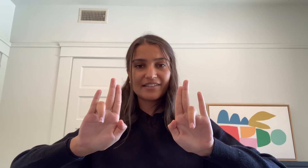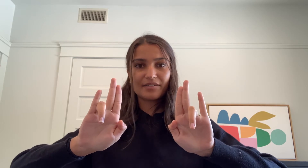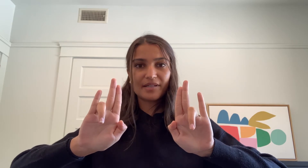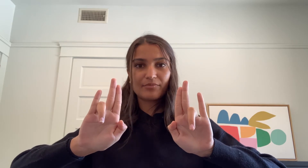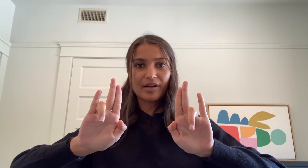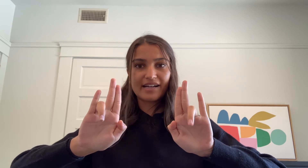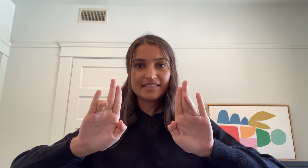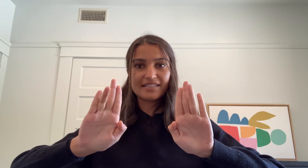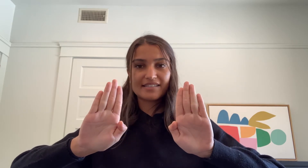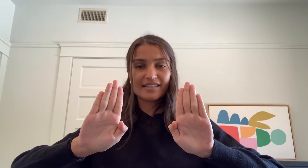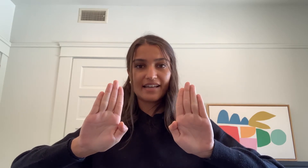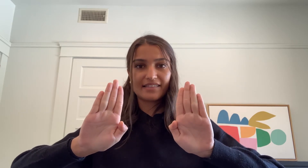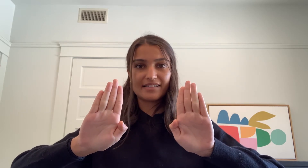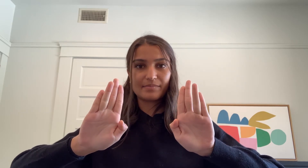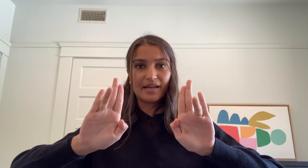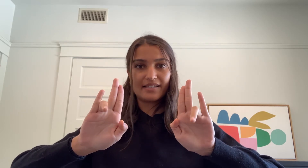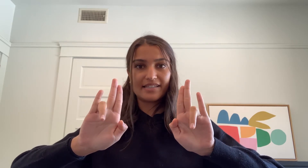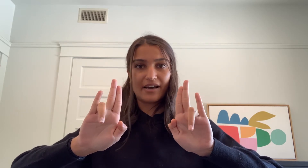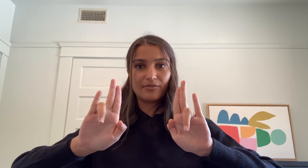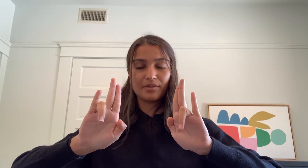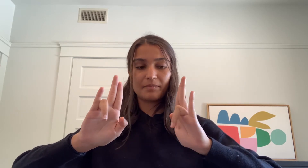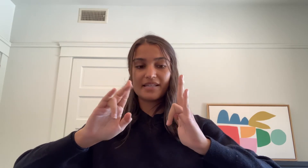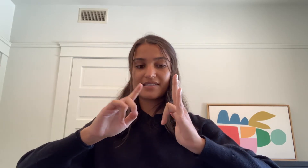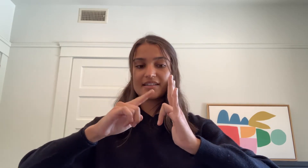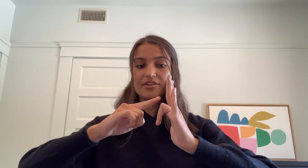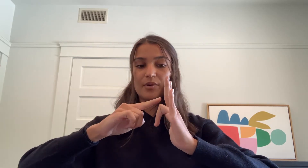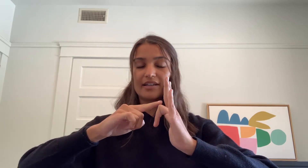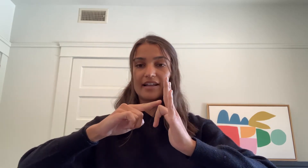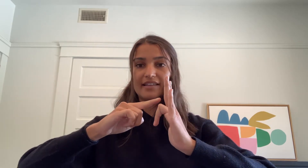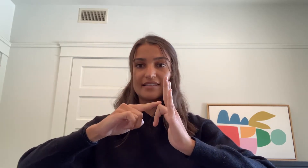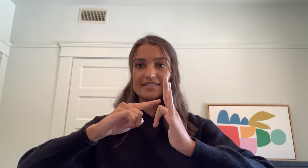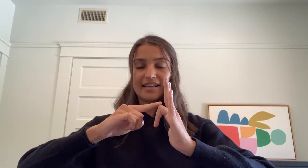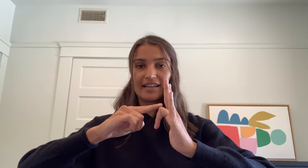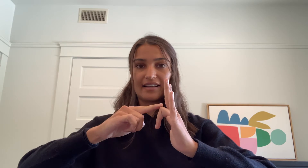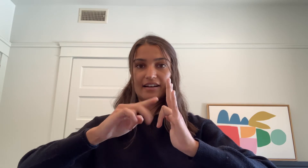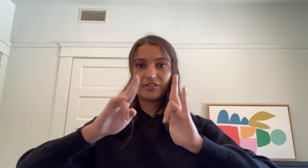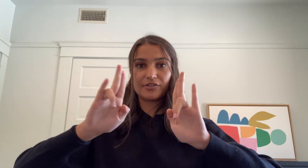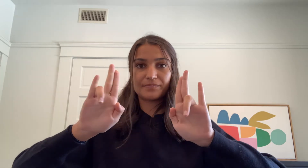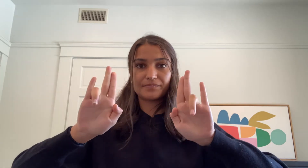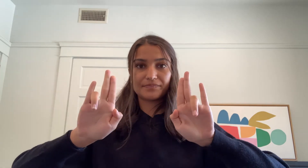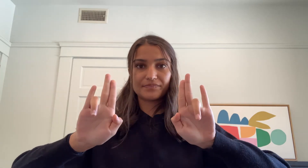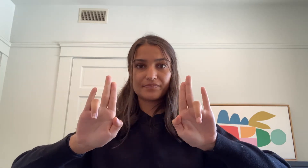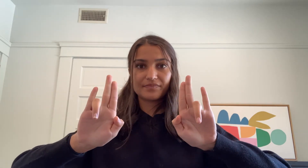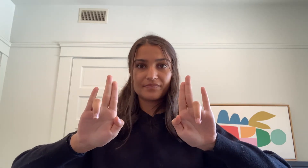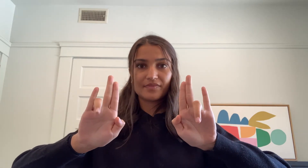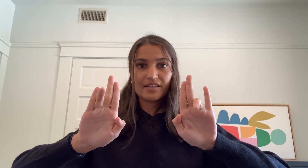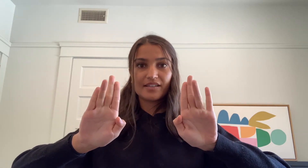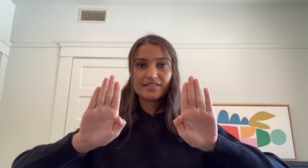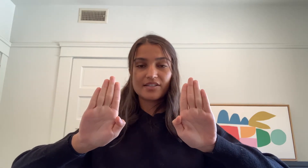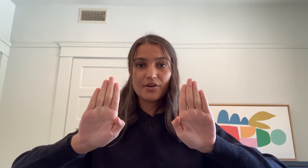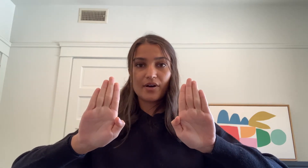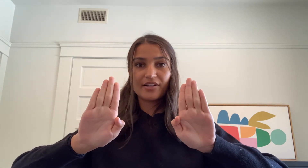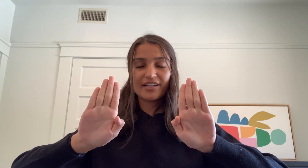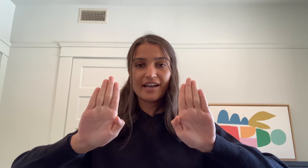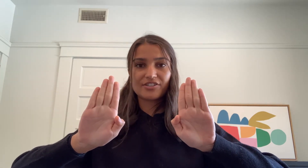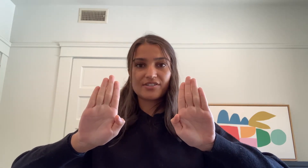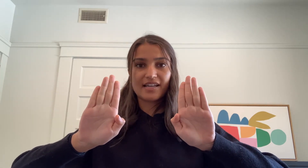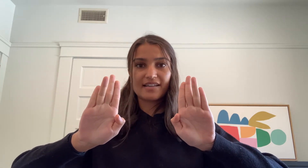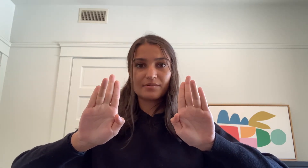little bit of practice to get this bend down but basically you want it at the second knuckle. So a good exercise would